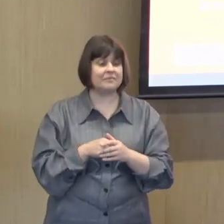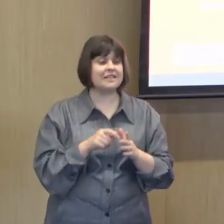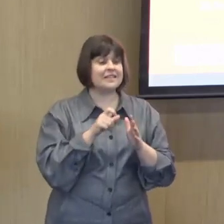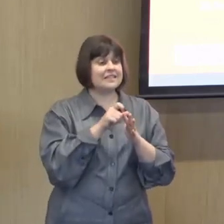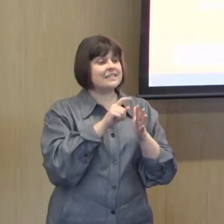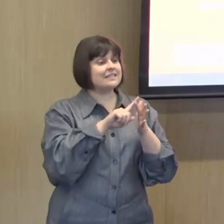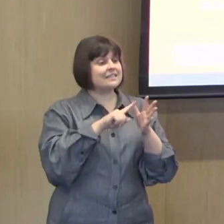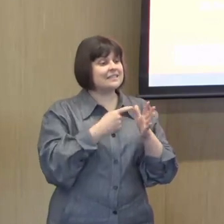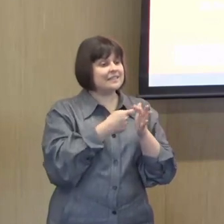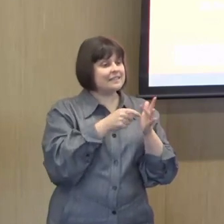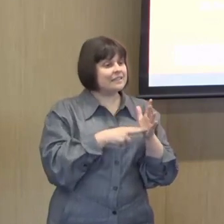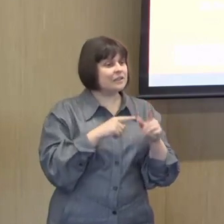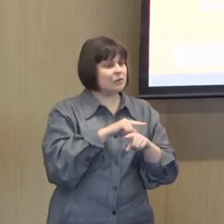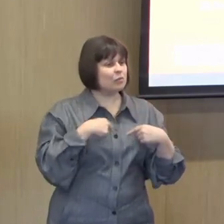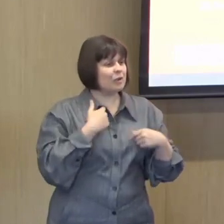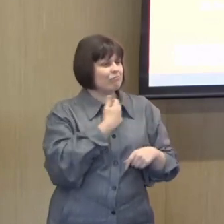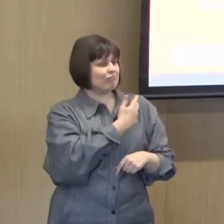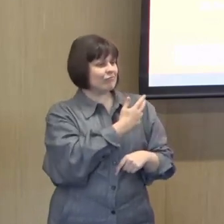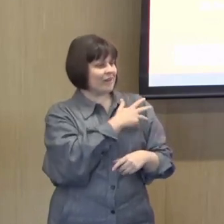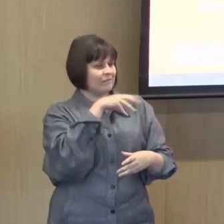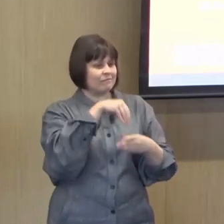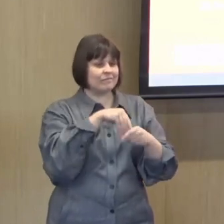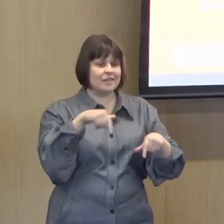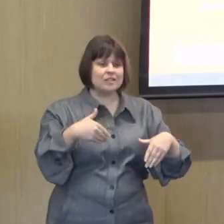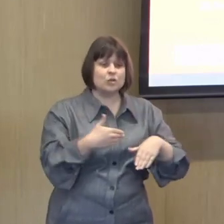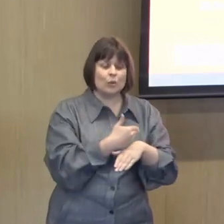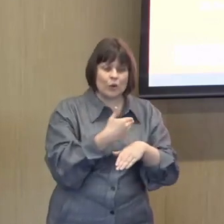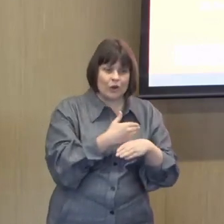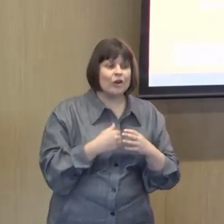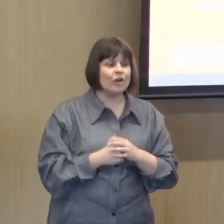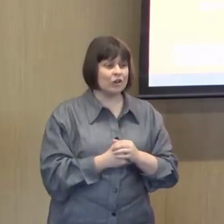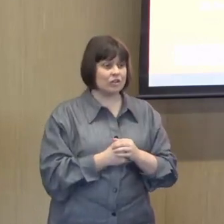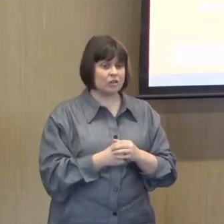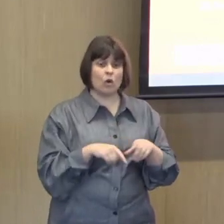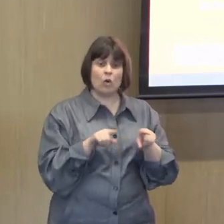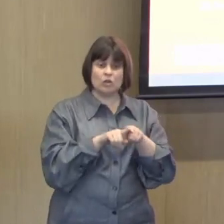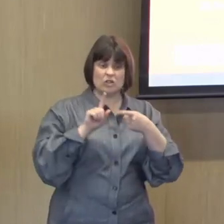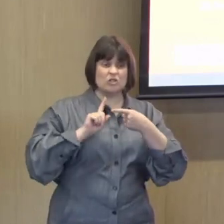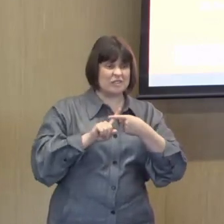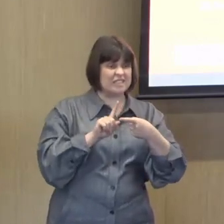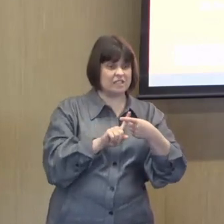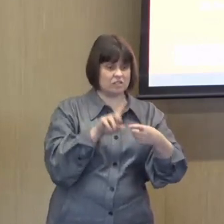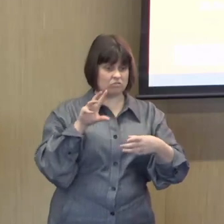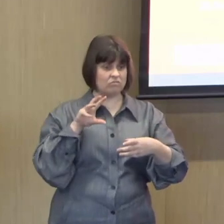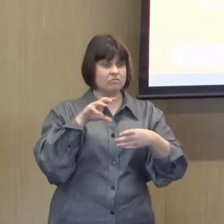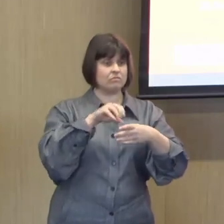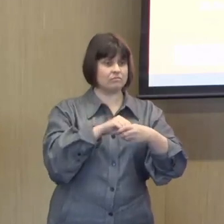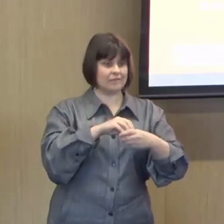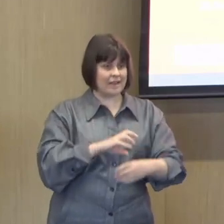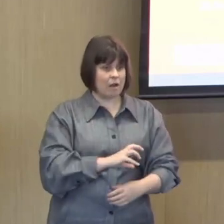particularly proud to be part of this work and to continue to be part of a brave search for change.